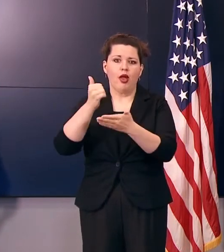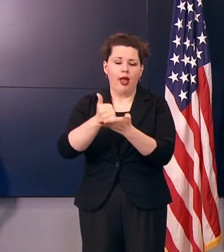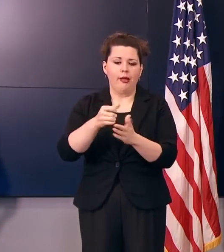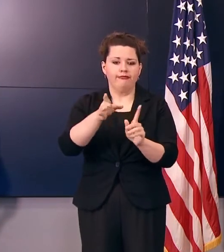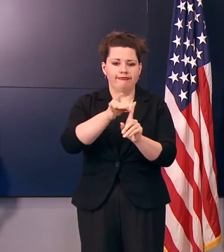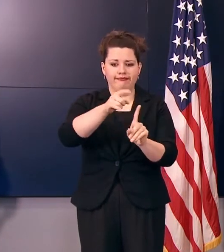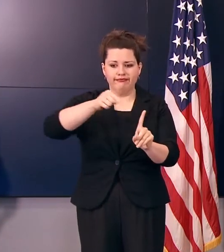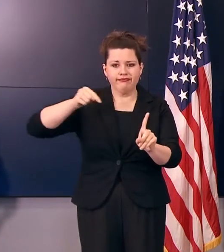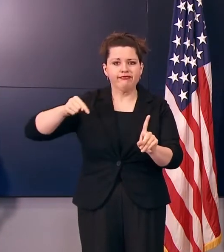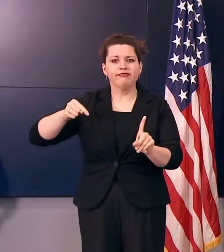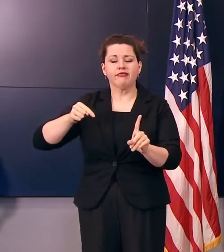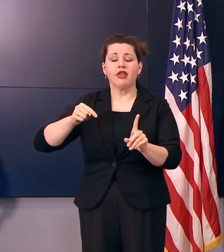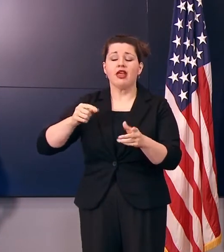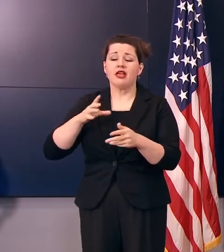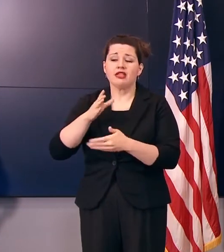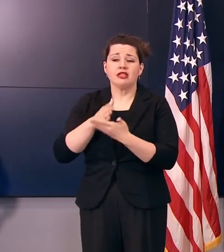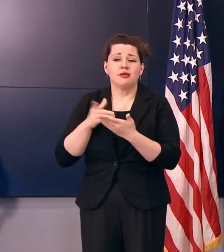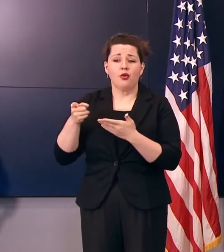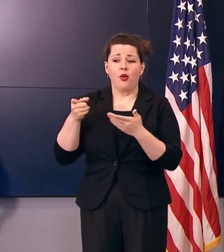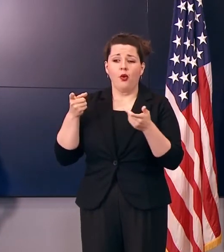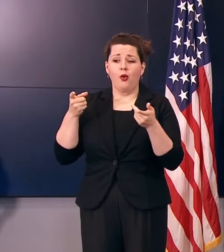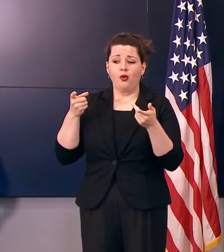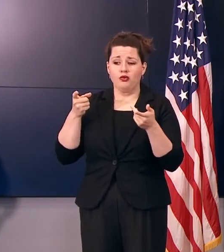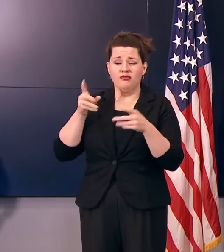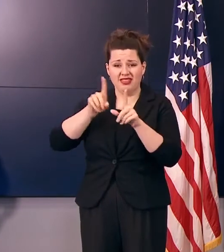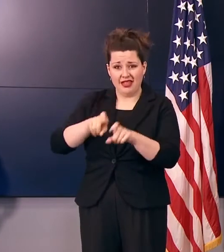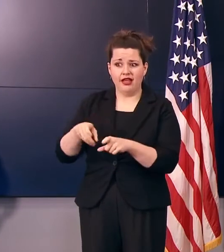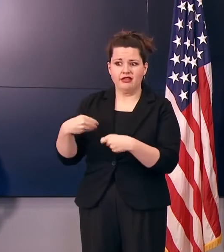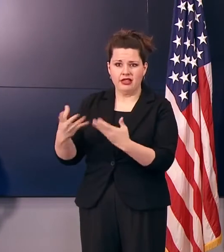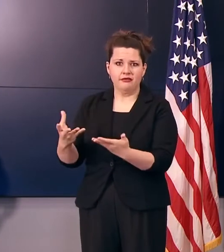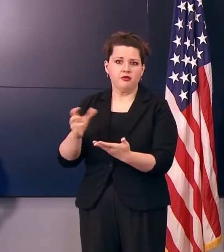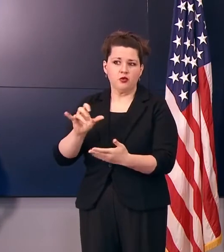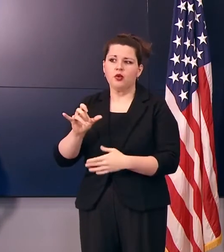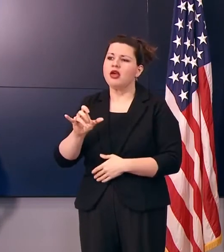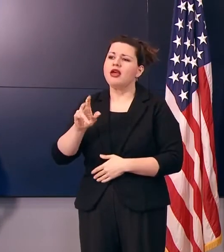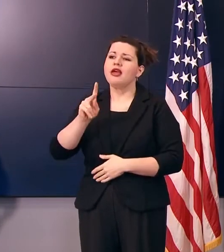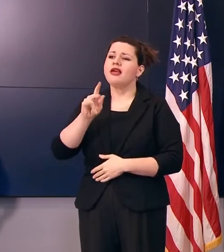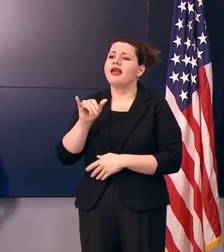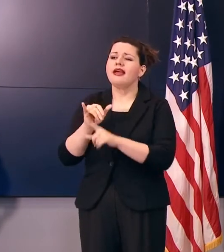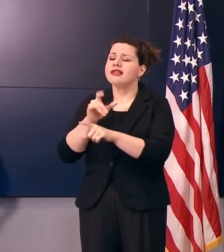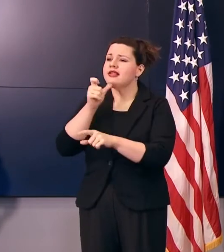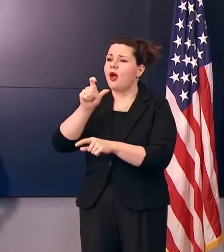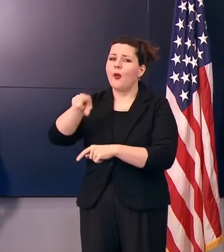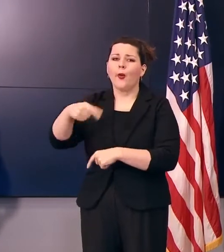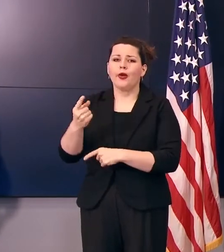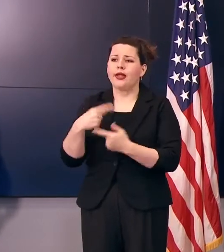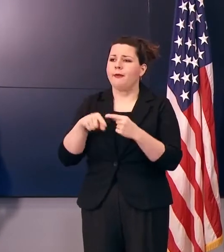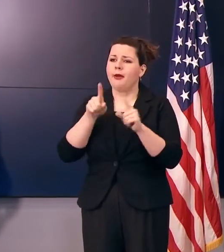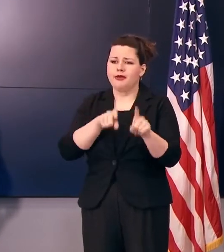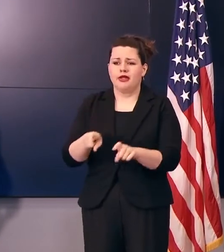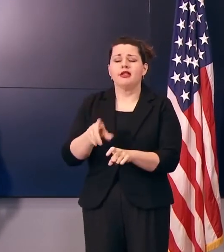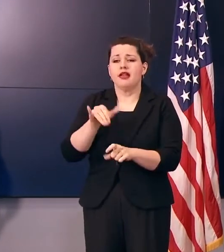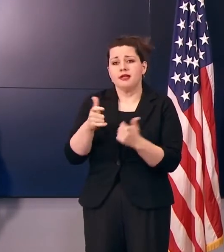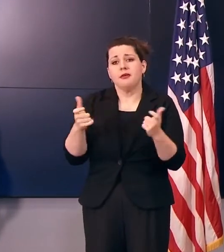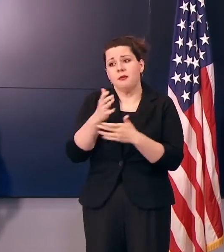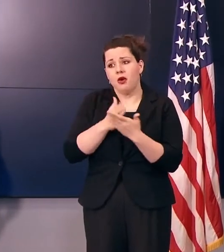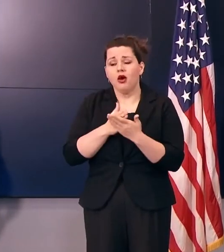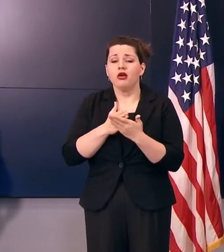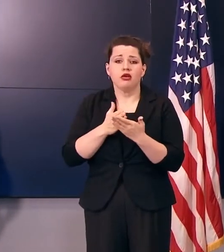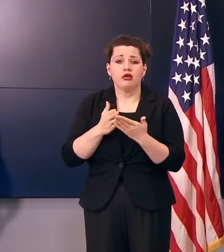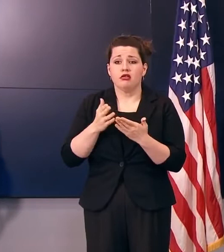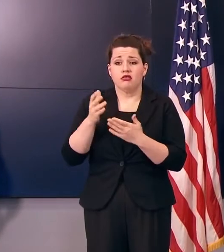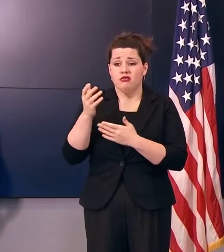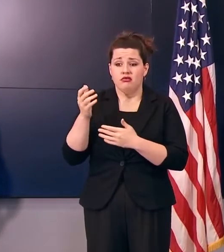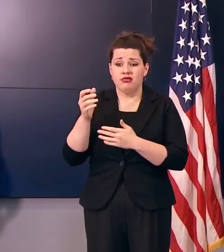administration of the test. But, Kay, and it's not just about testing. That's a huge component of it because as you hear